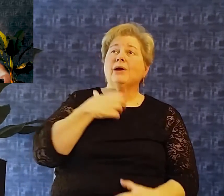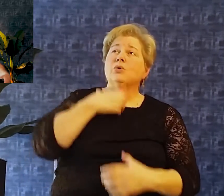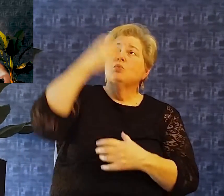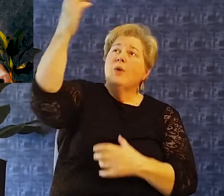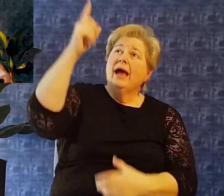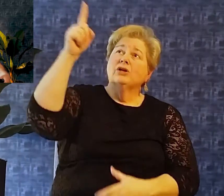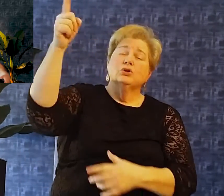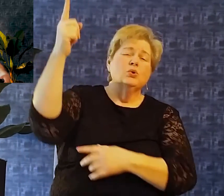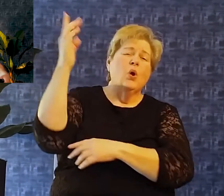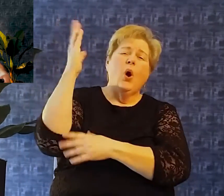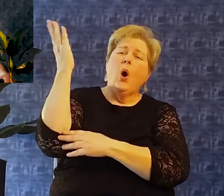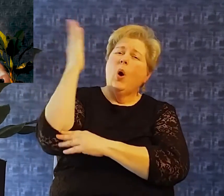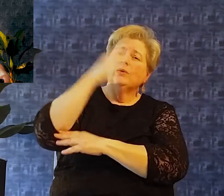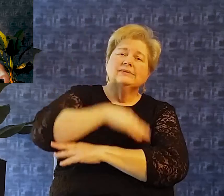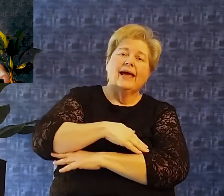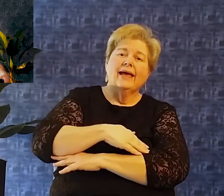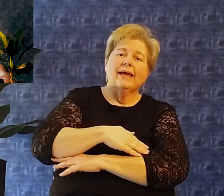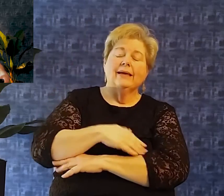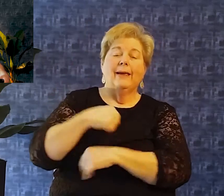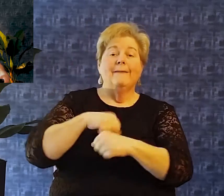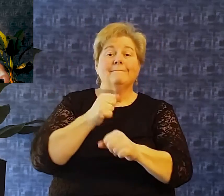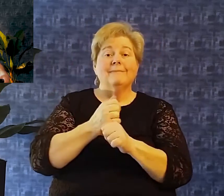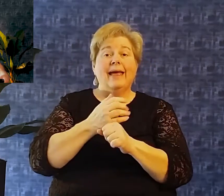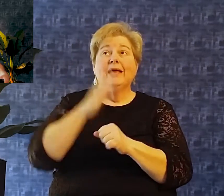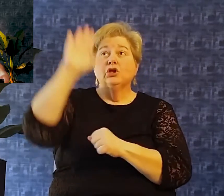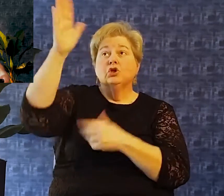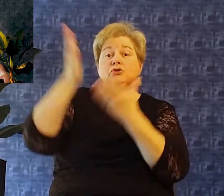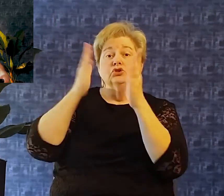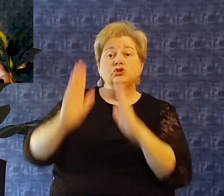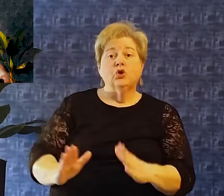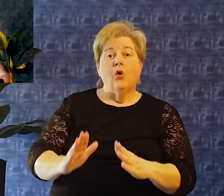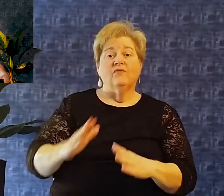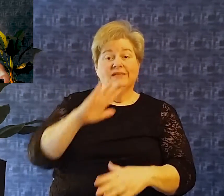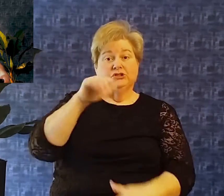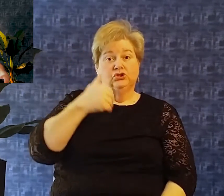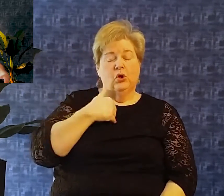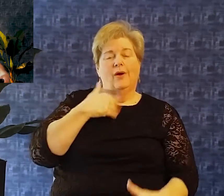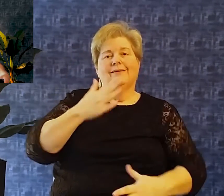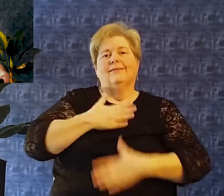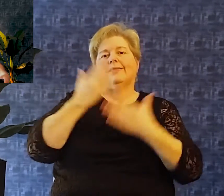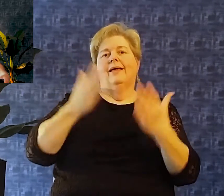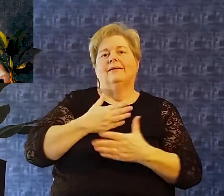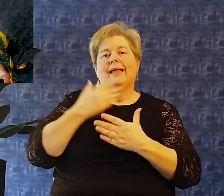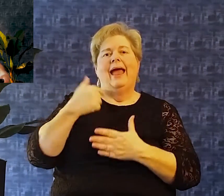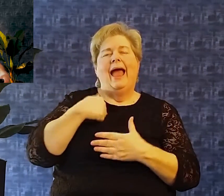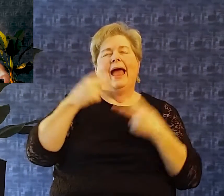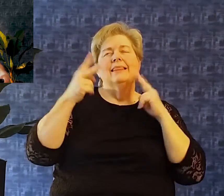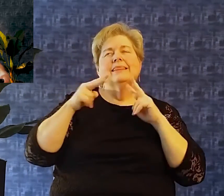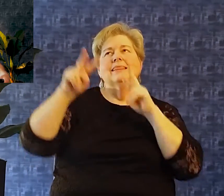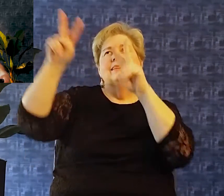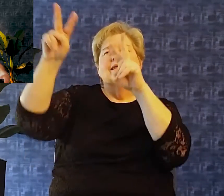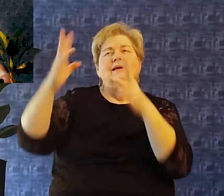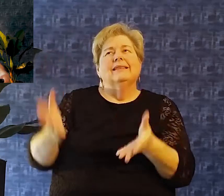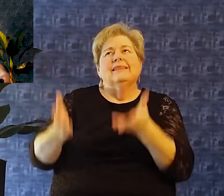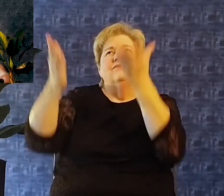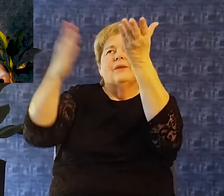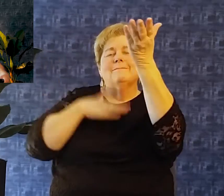you. Oh lord. I lift up my soul for you Oh lord are good and forgiving abounding and steadfast